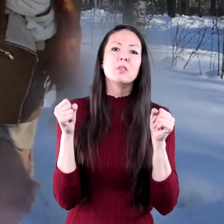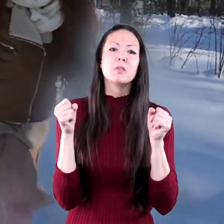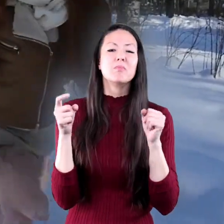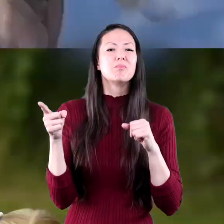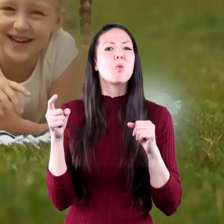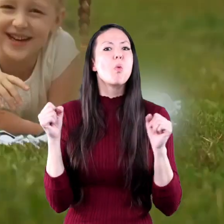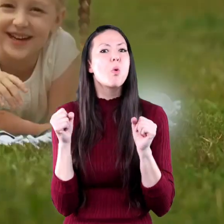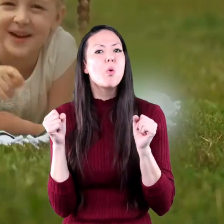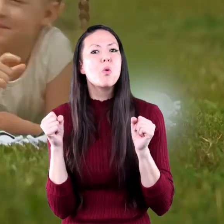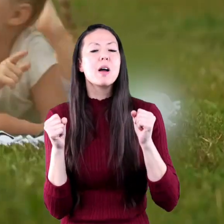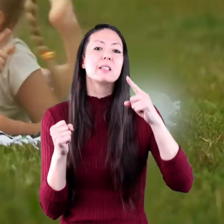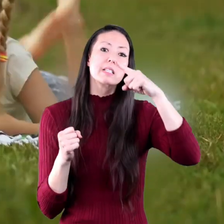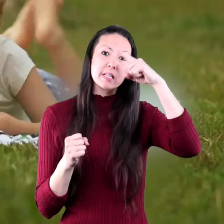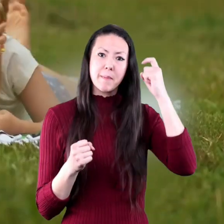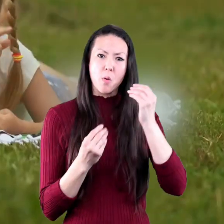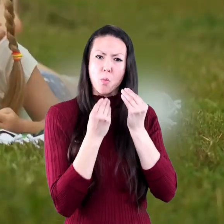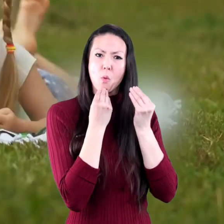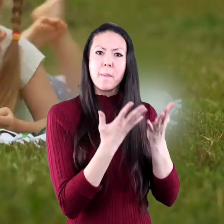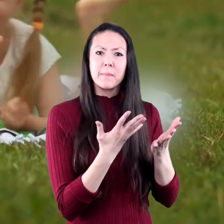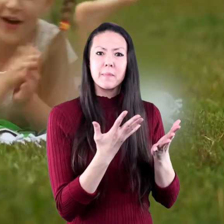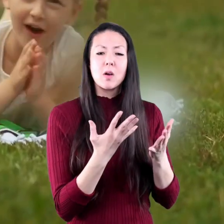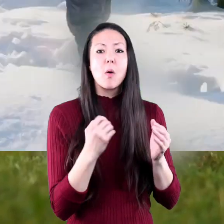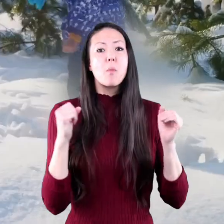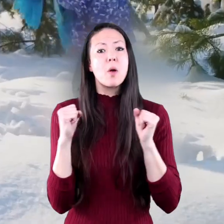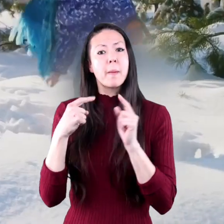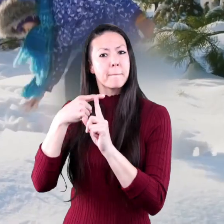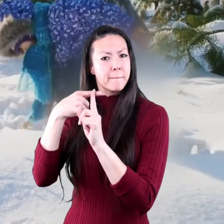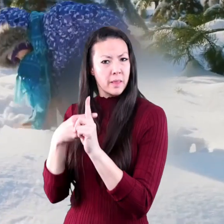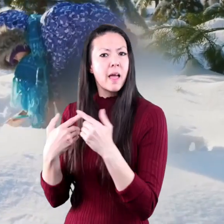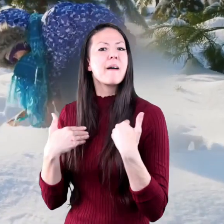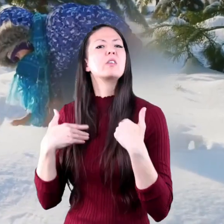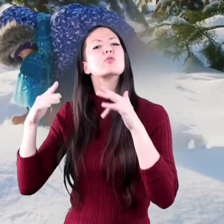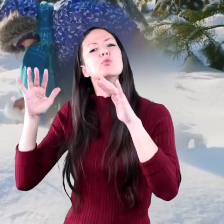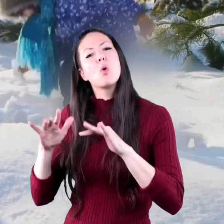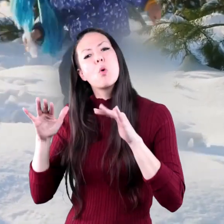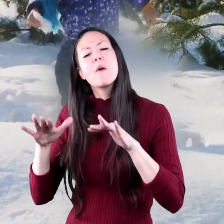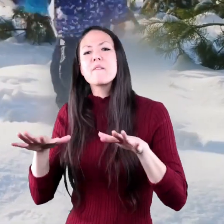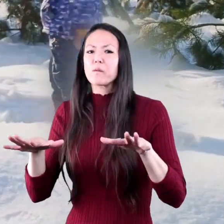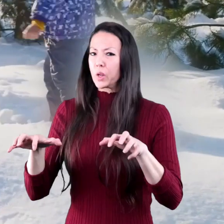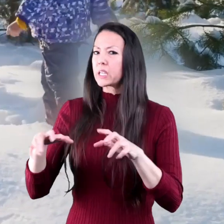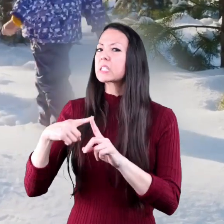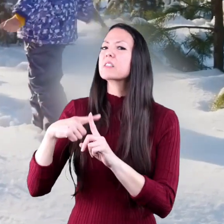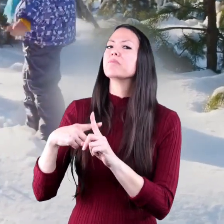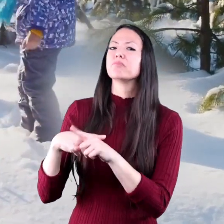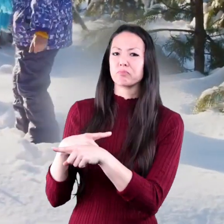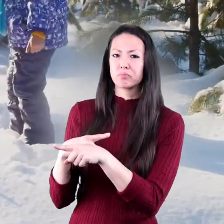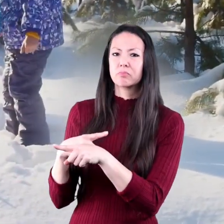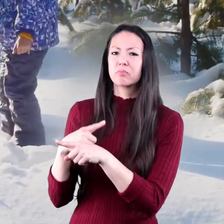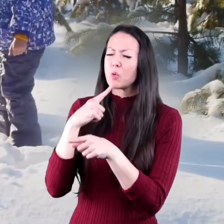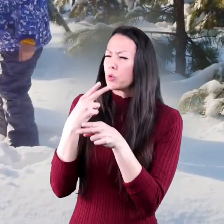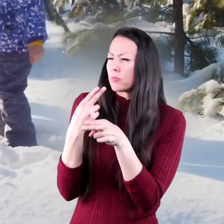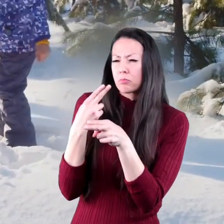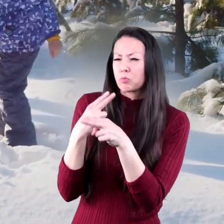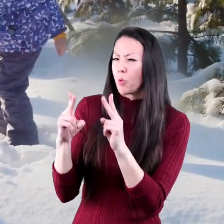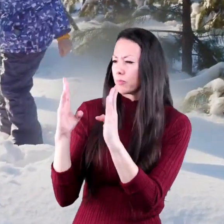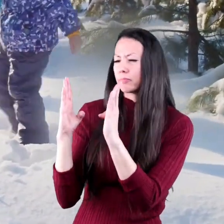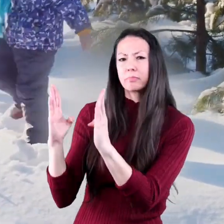and the summers are warm. The winter months have snow and freezing temperatures for short periods of time.